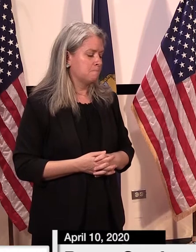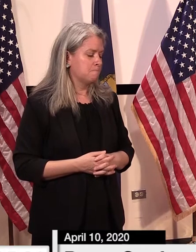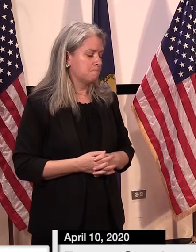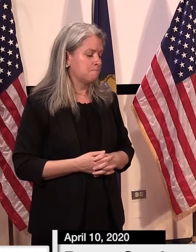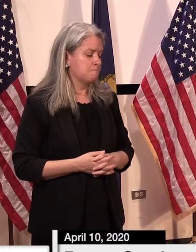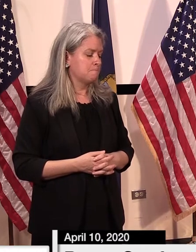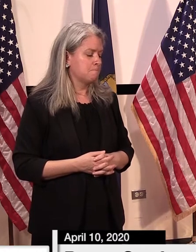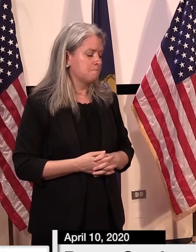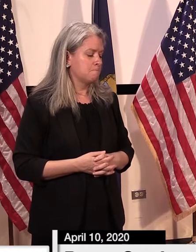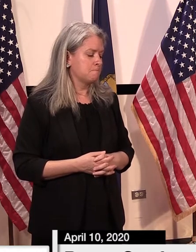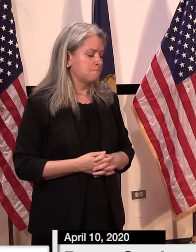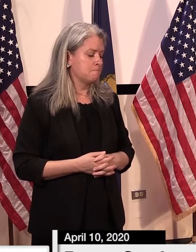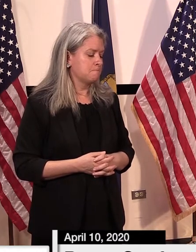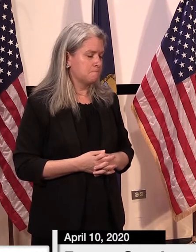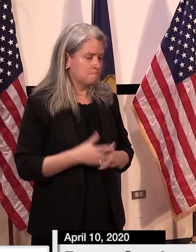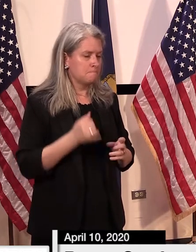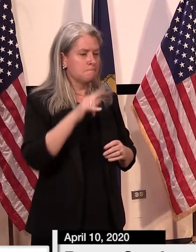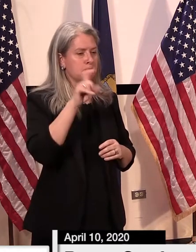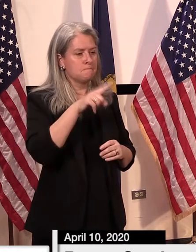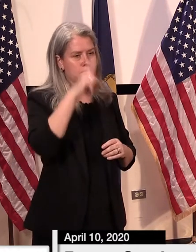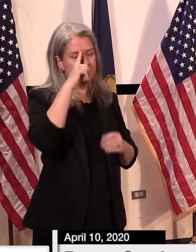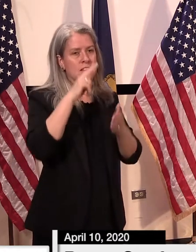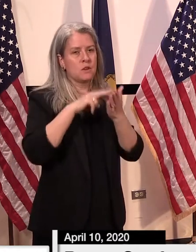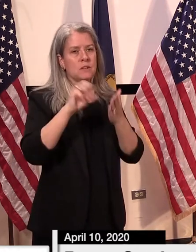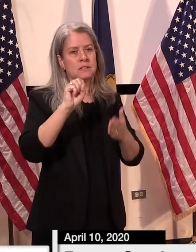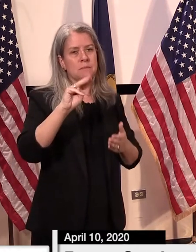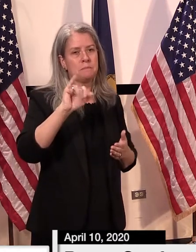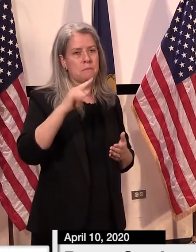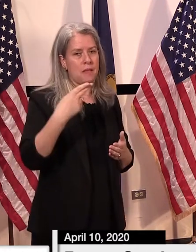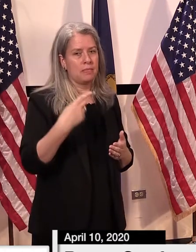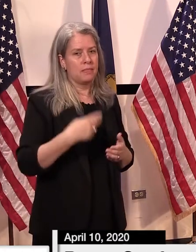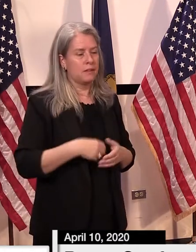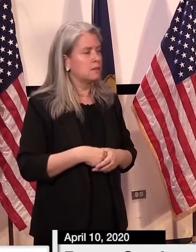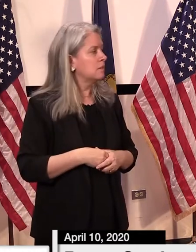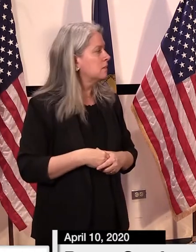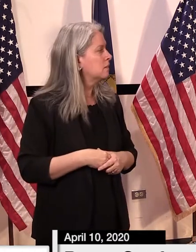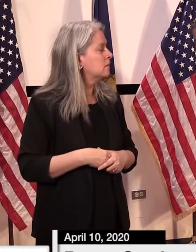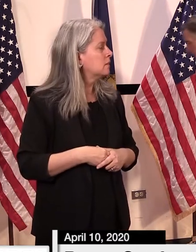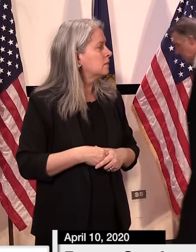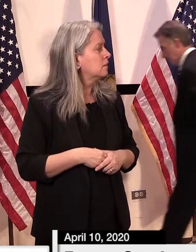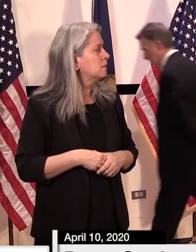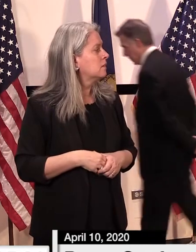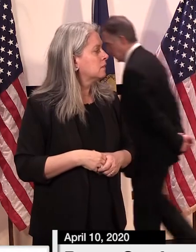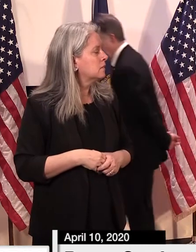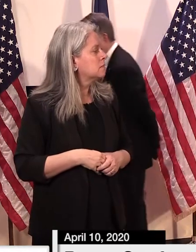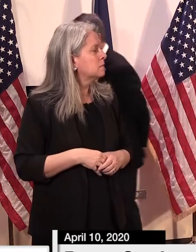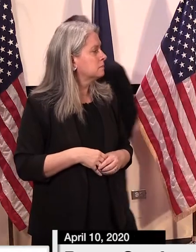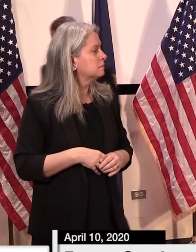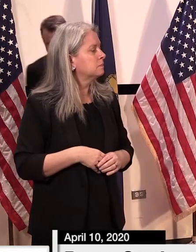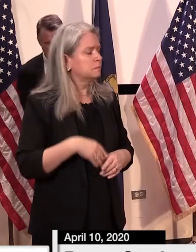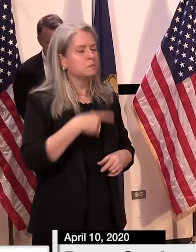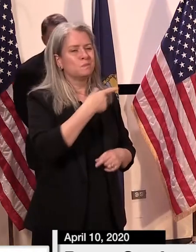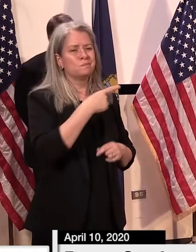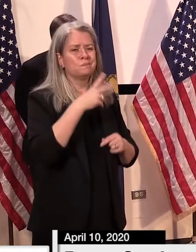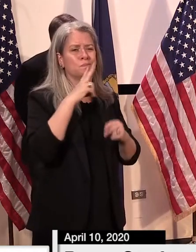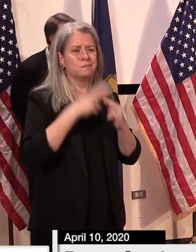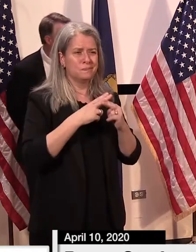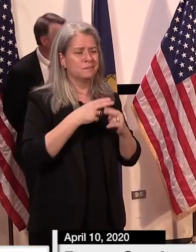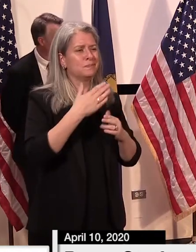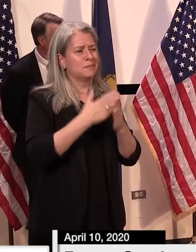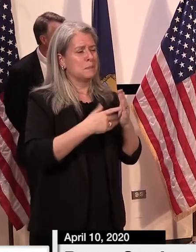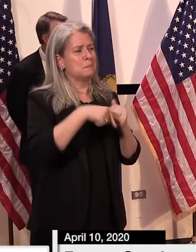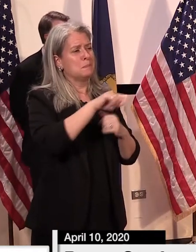hi this question is for secretary smith um do you have a reference from hardcore criminals when you're talking about